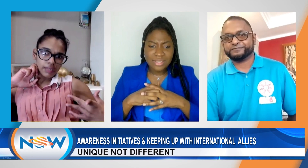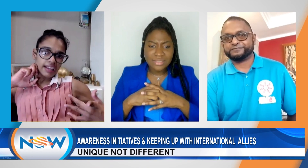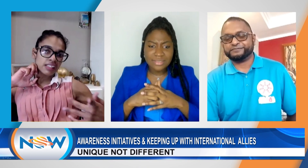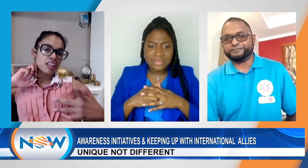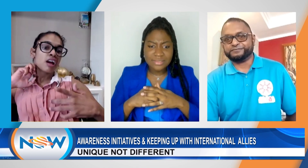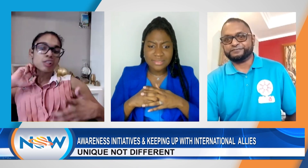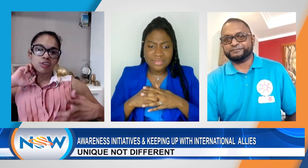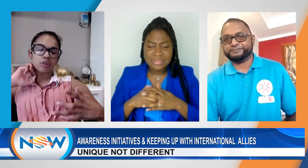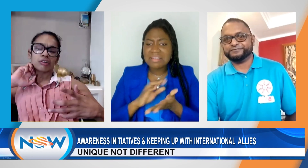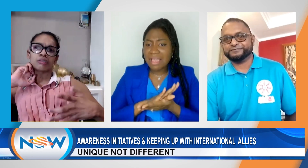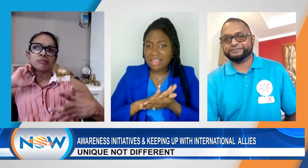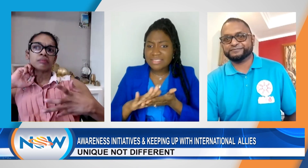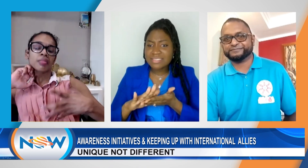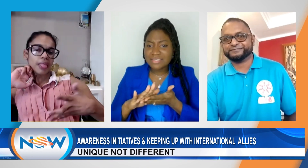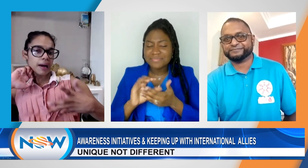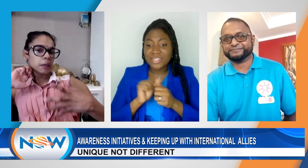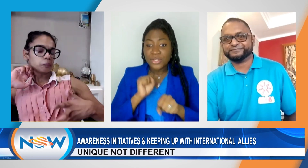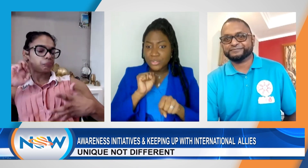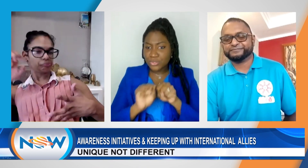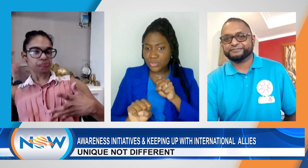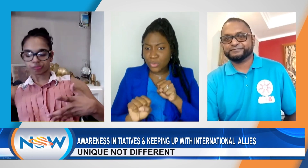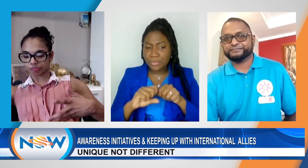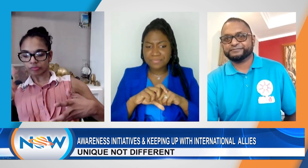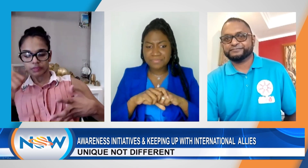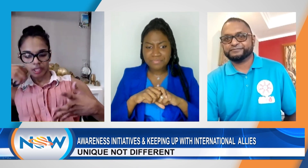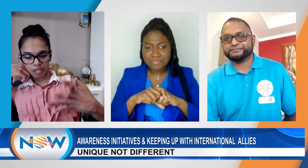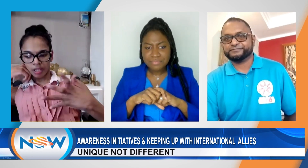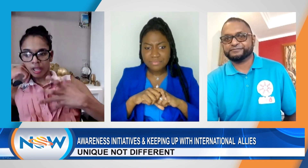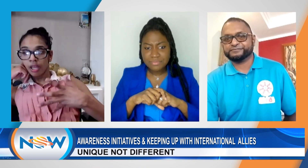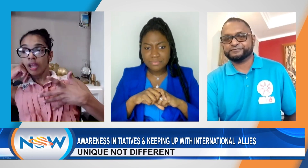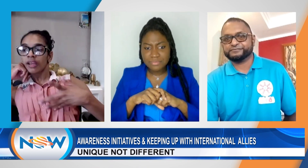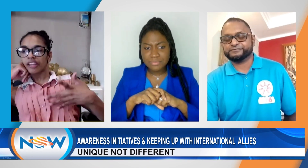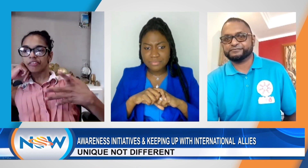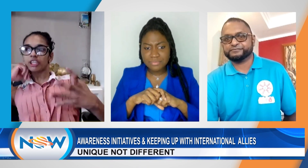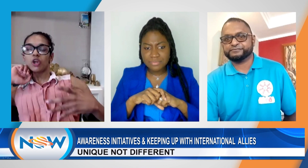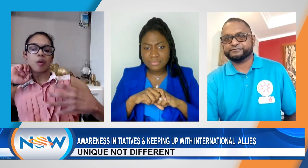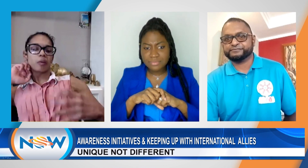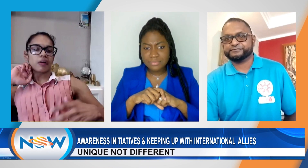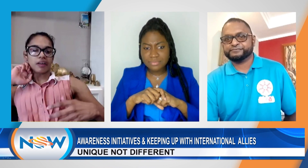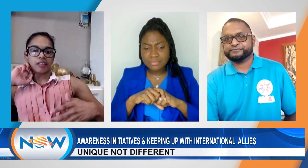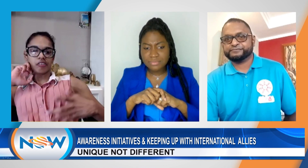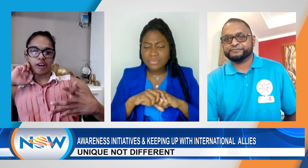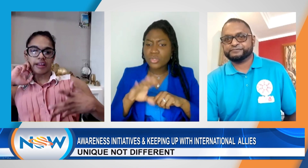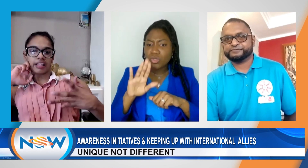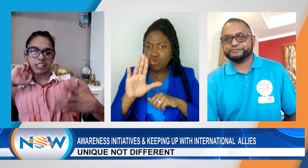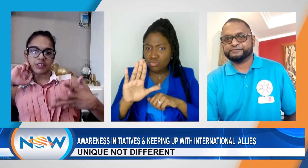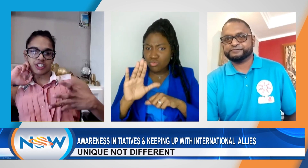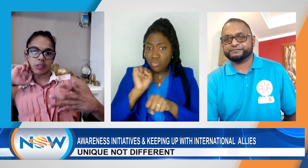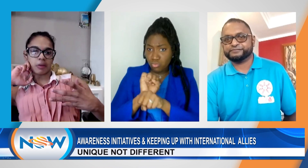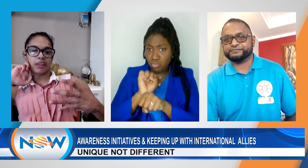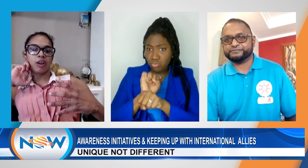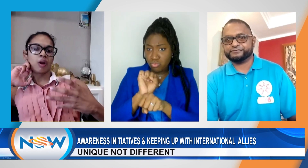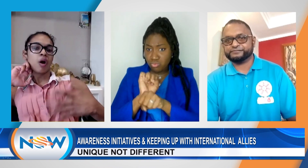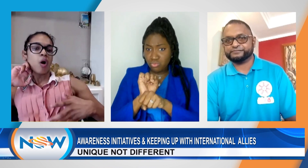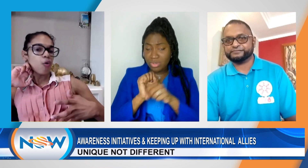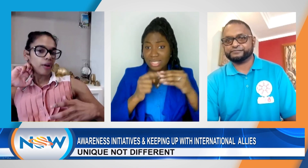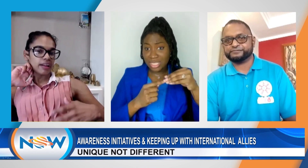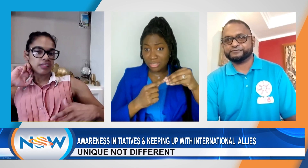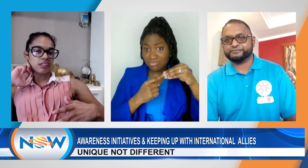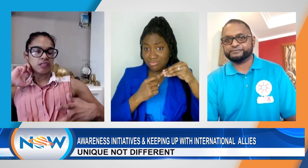Nice. So, given your work, right, especially somebody who is,